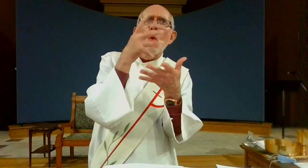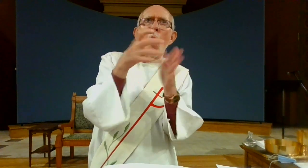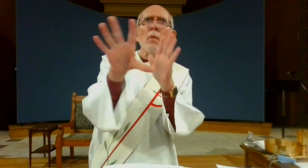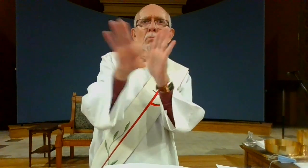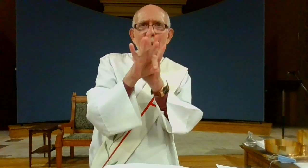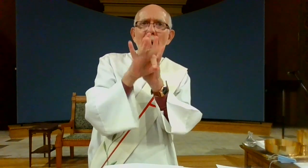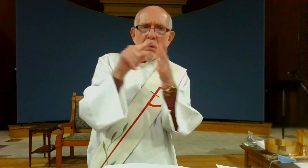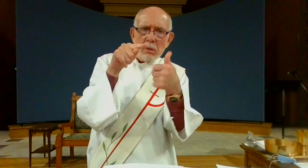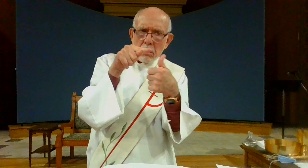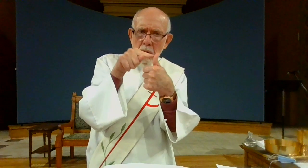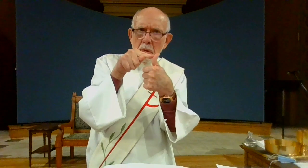and they had an idea